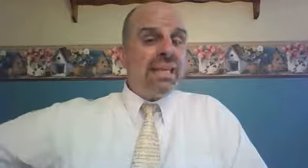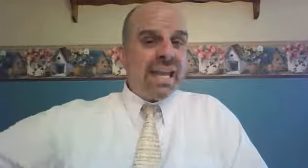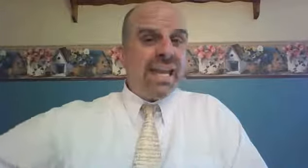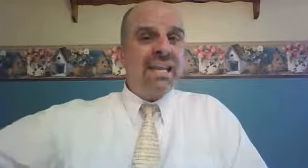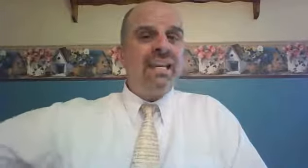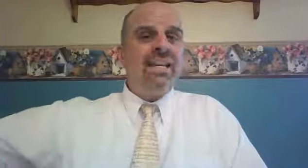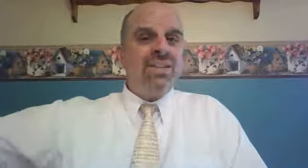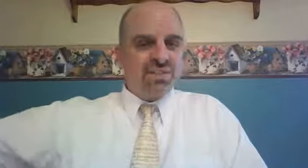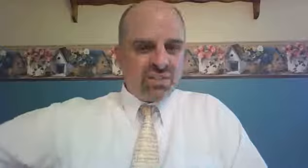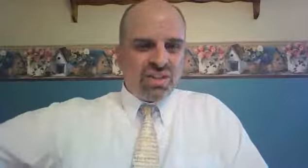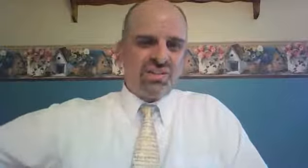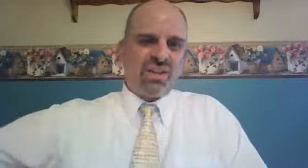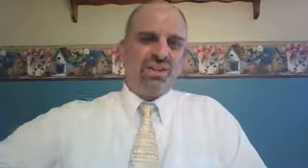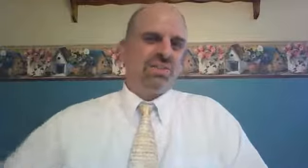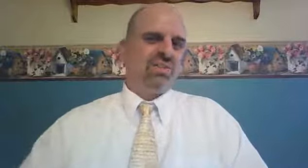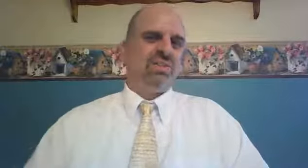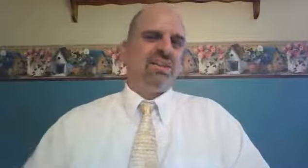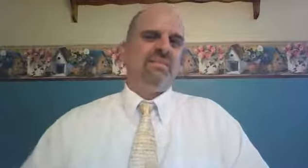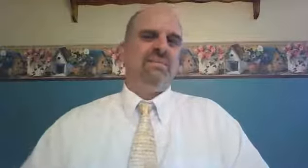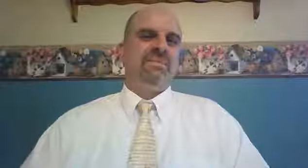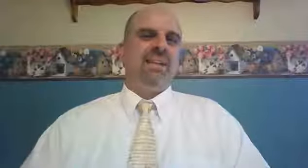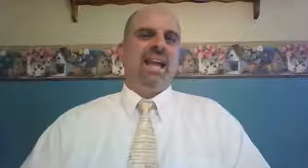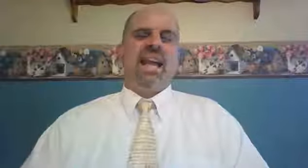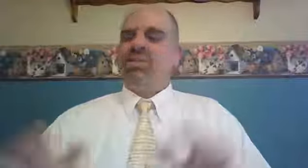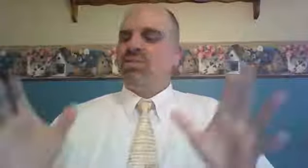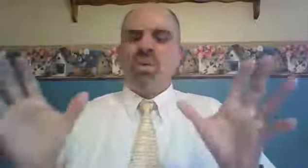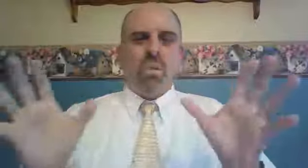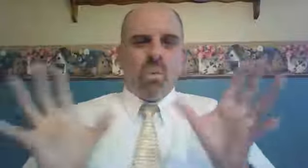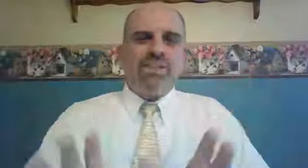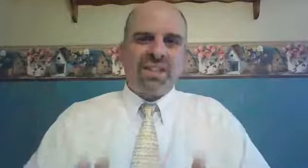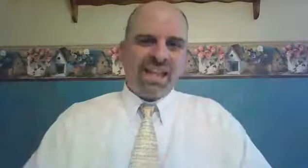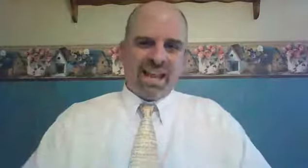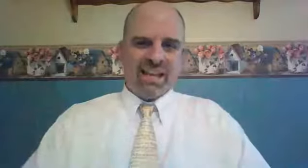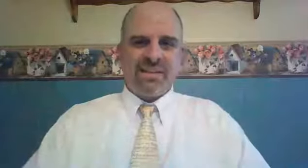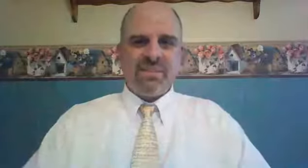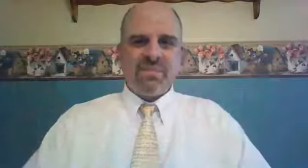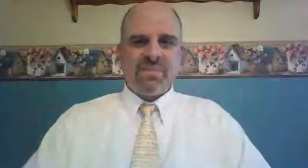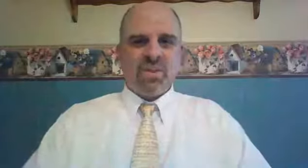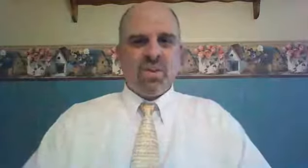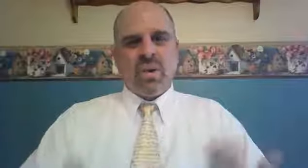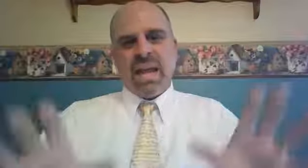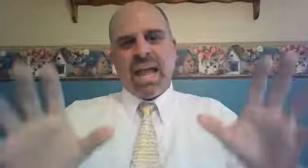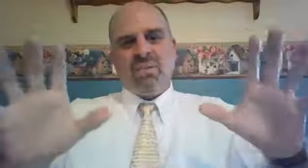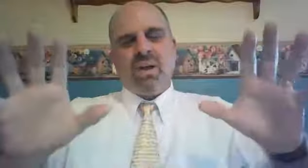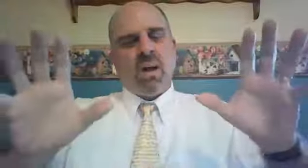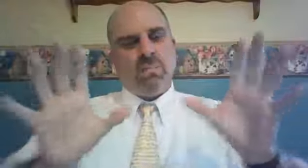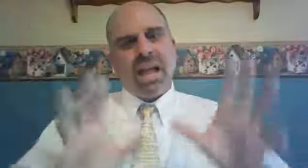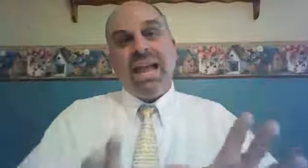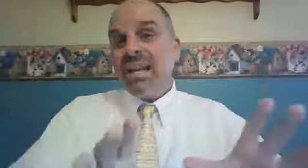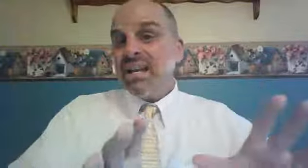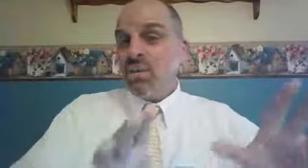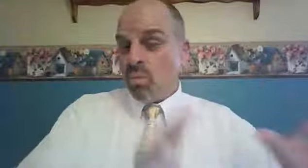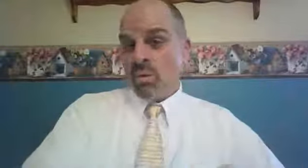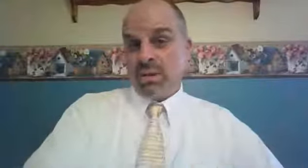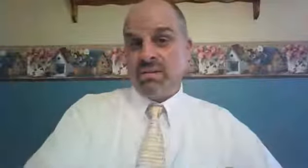King Jesus. And so, once again, we have a pagan woman